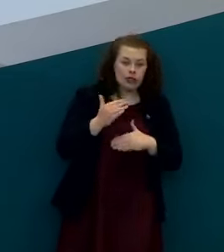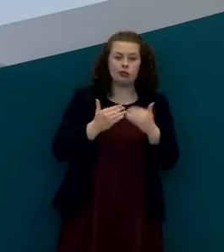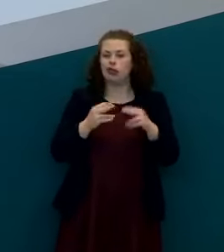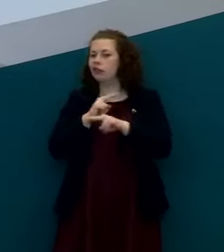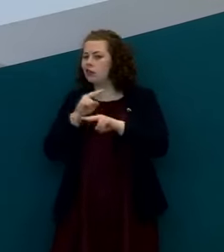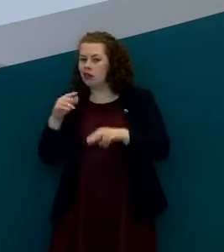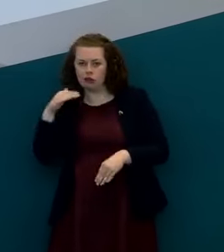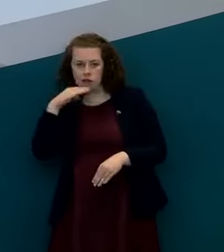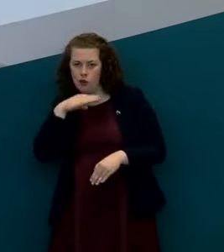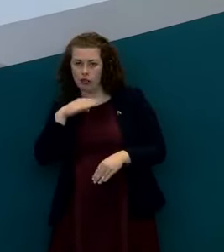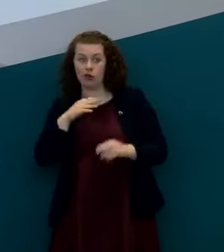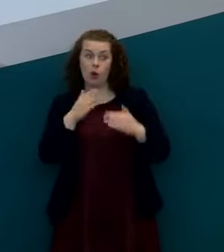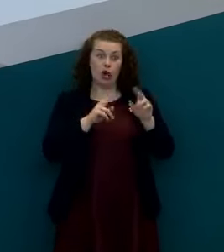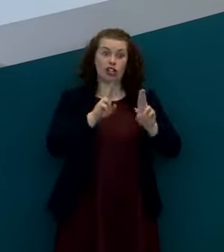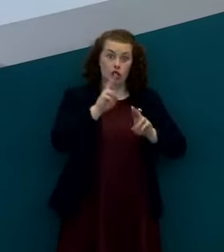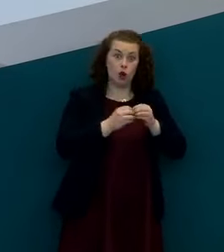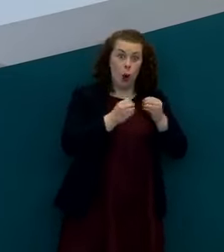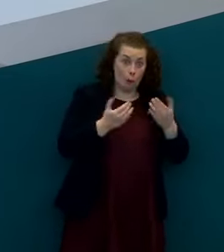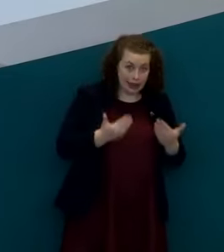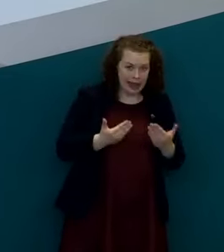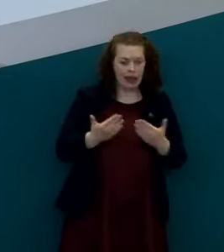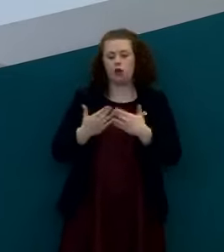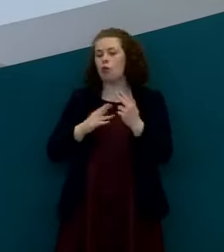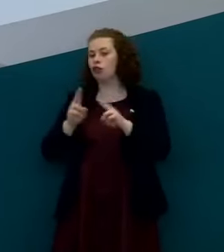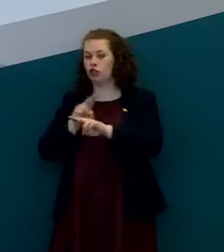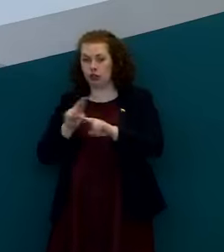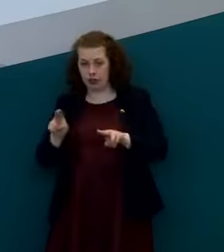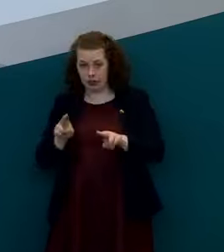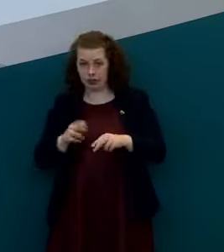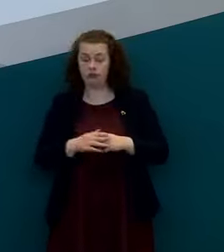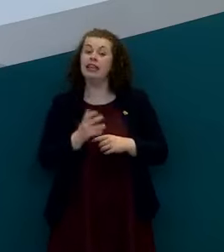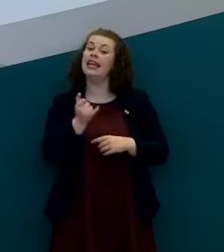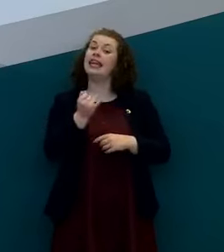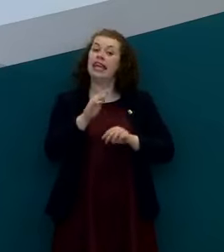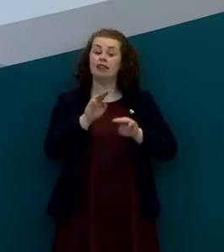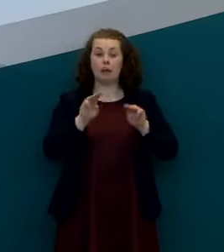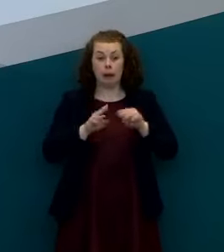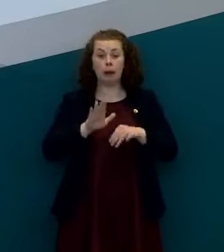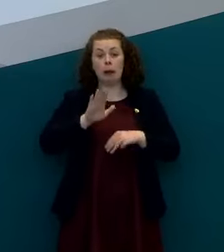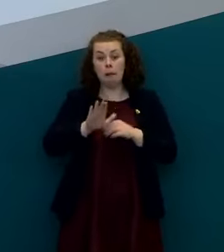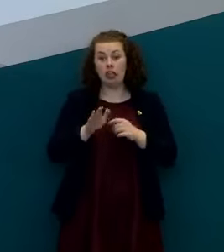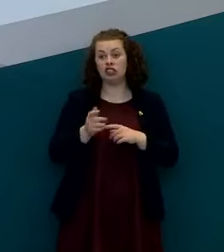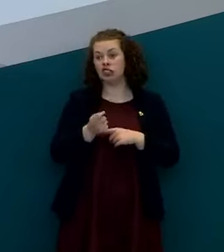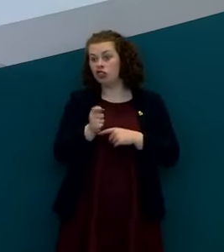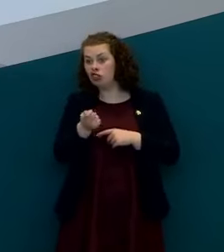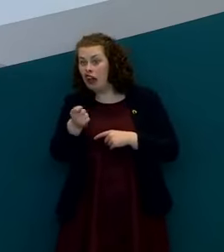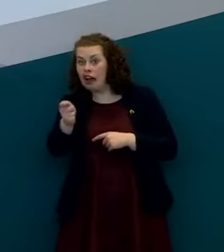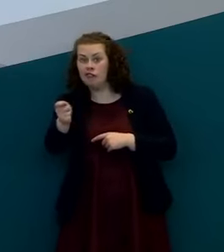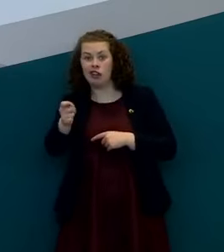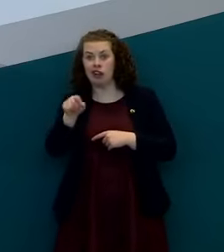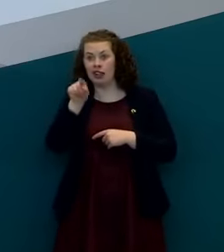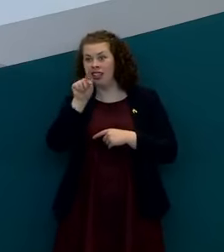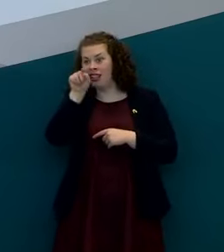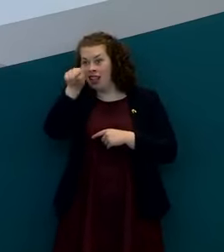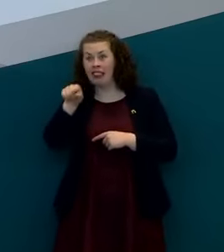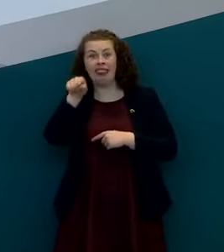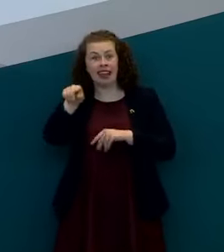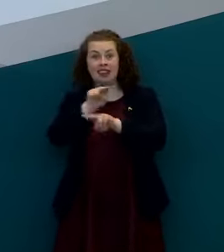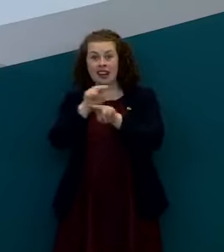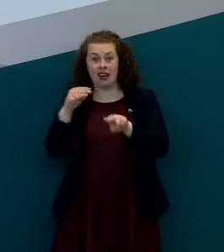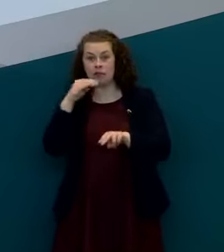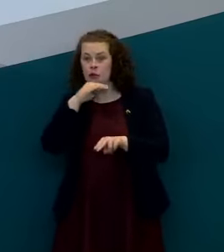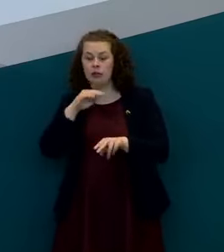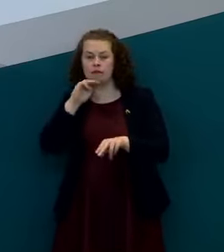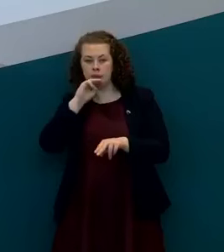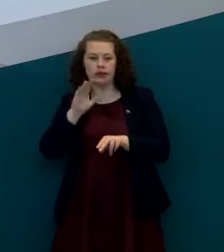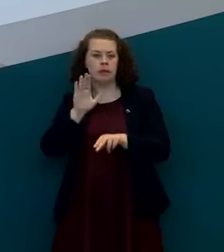um if people are involved if the public is involved in traveling to places that are that are non that are non-essential uh